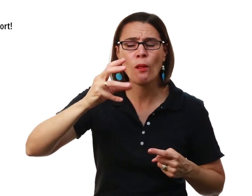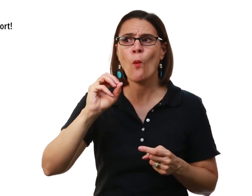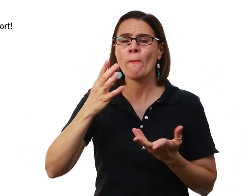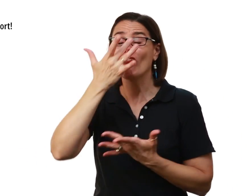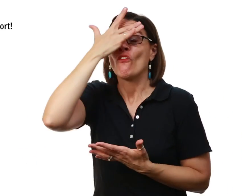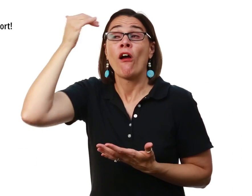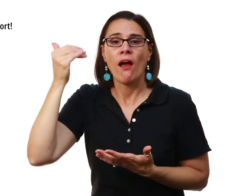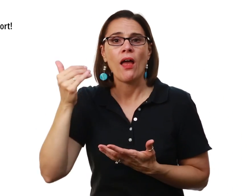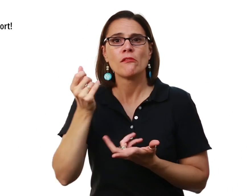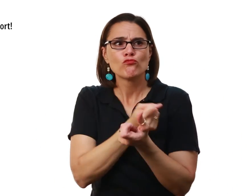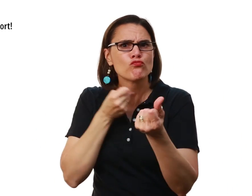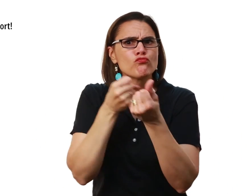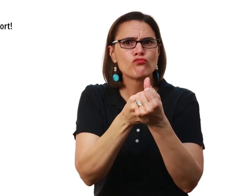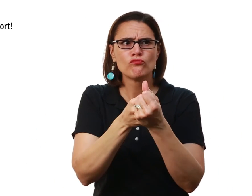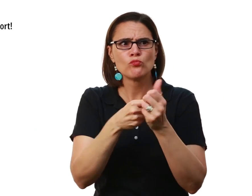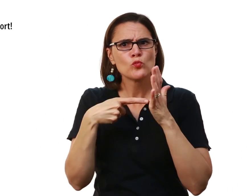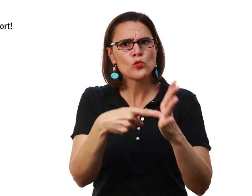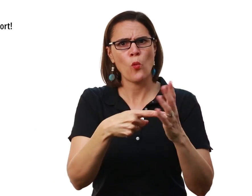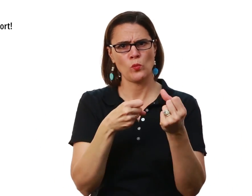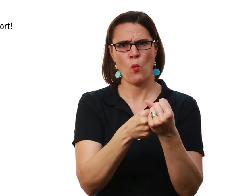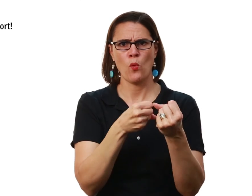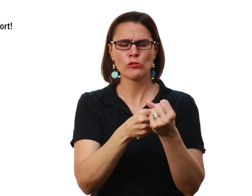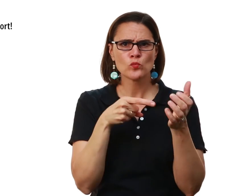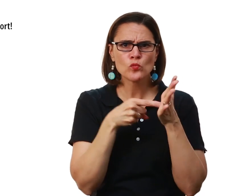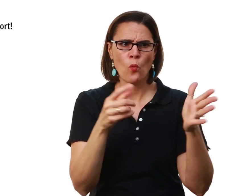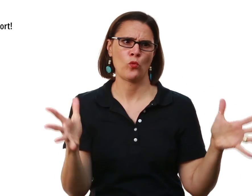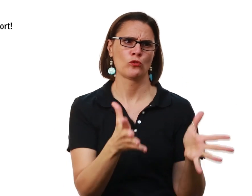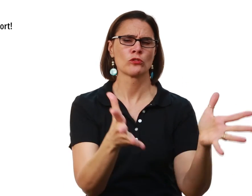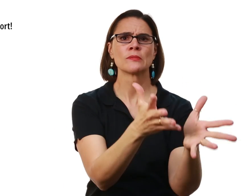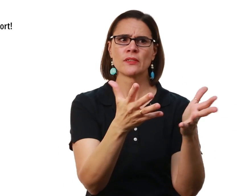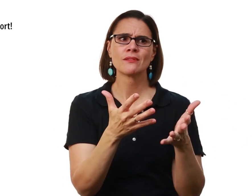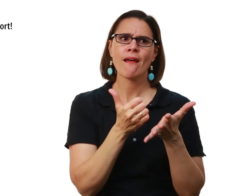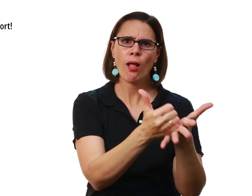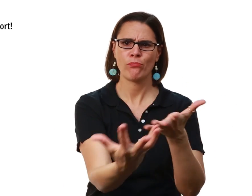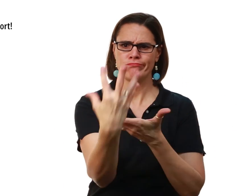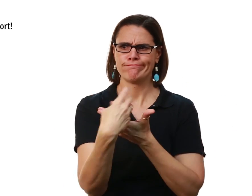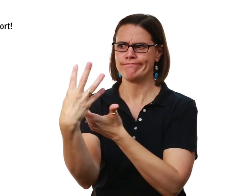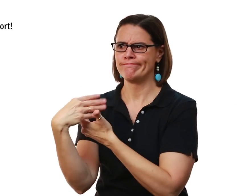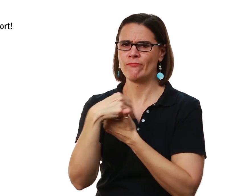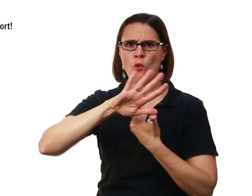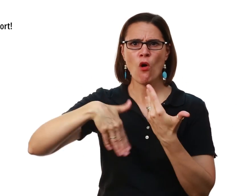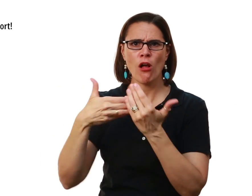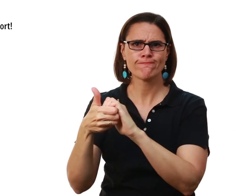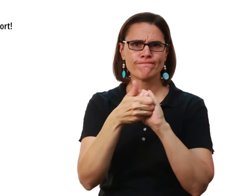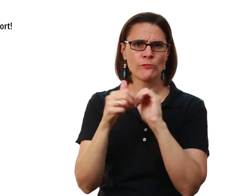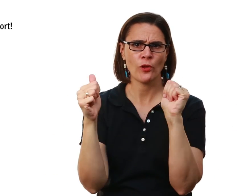maybe they forget to sign We need to show support To that individual And encouragement To help them To help all of us To